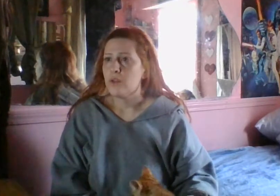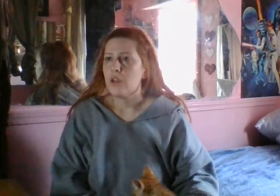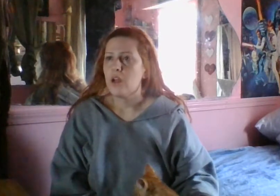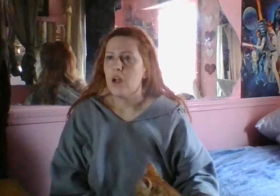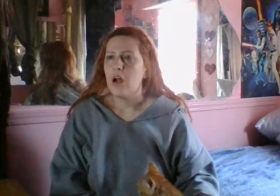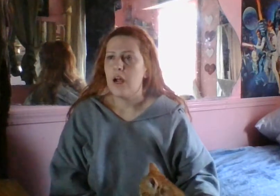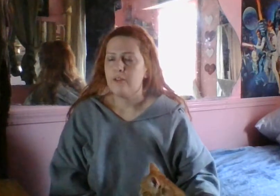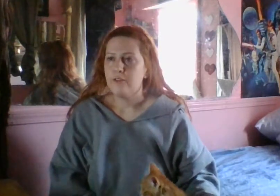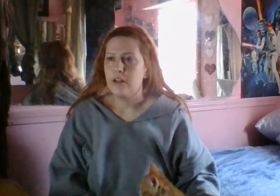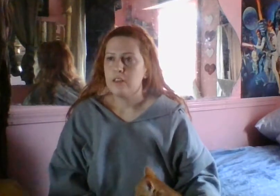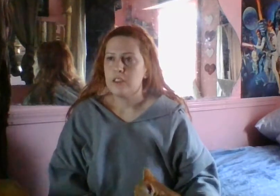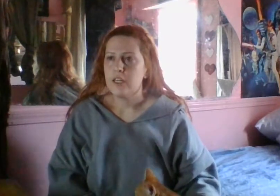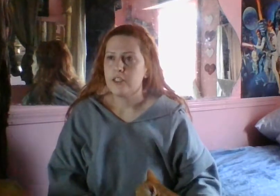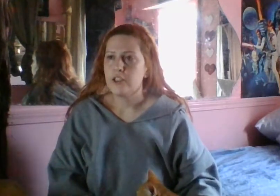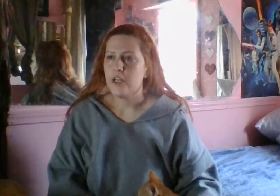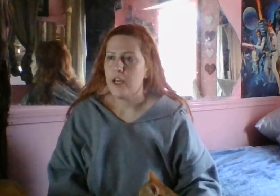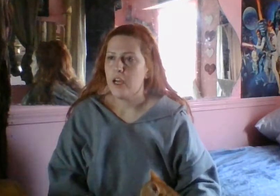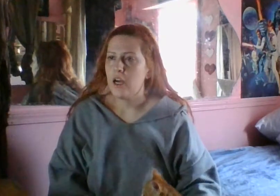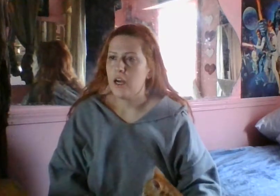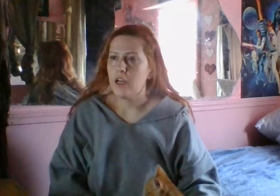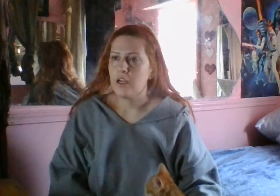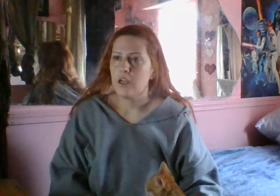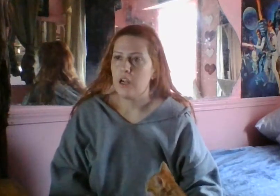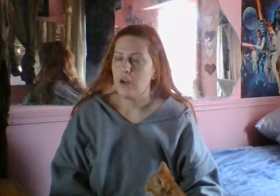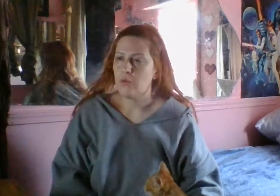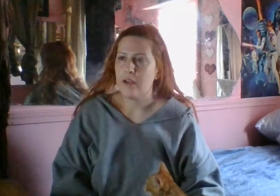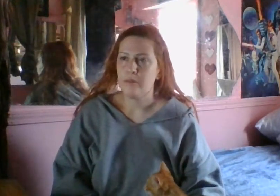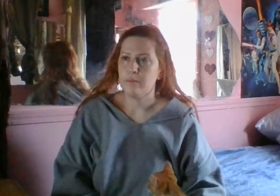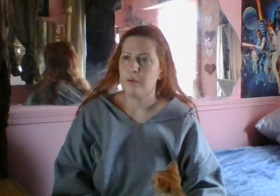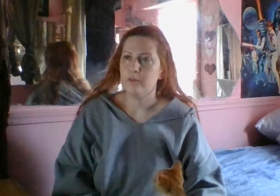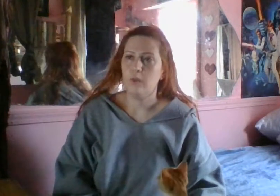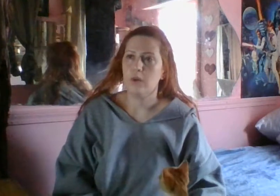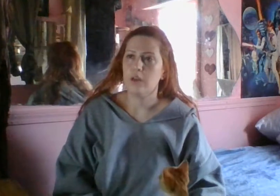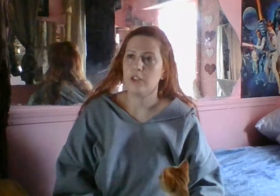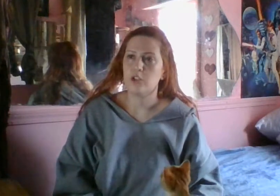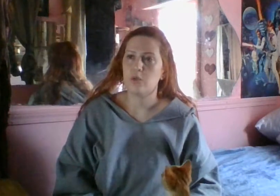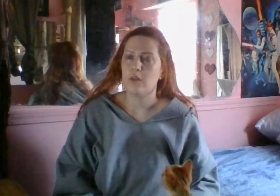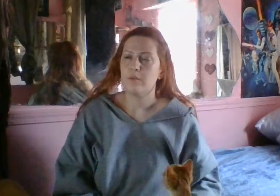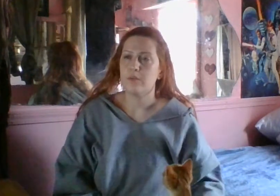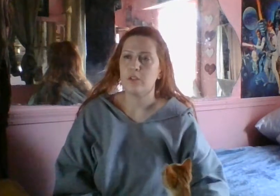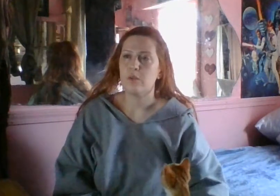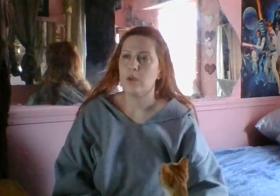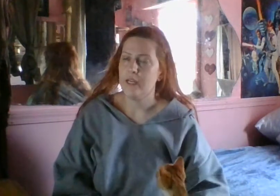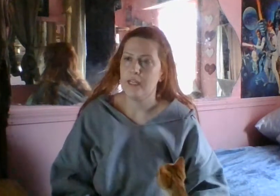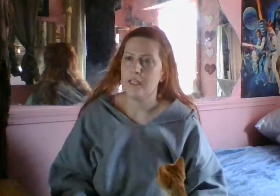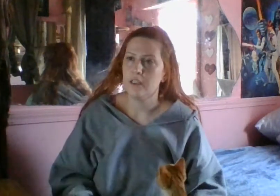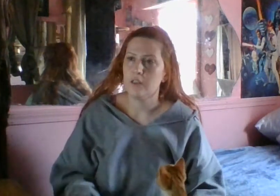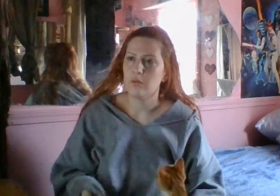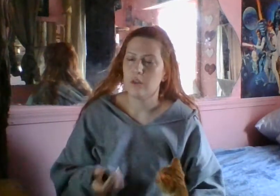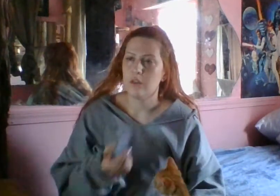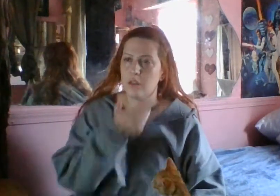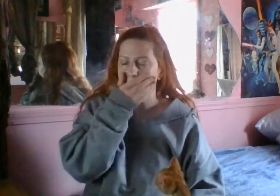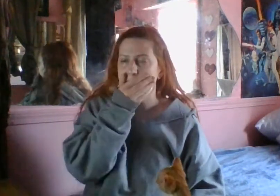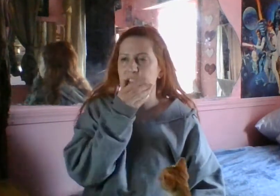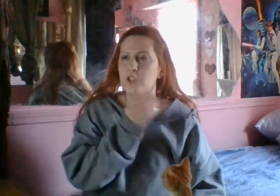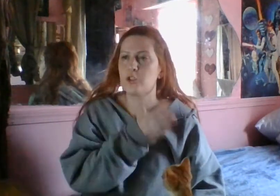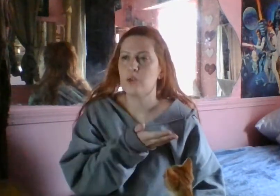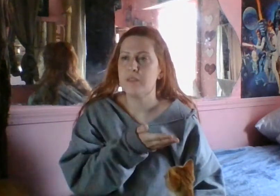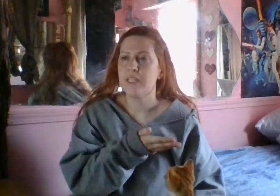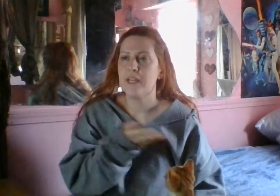I felt yesterday, right before the storms were hitting, because the storms hit